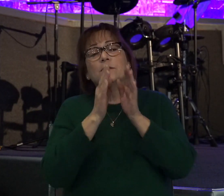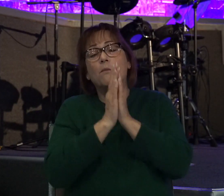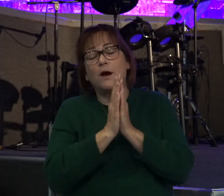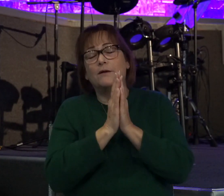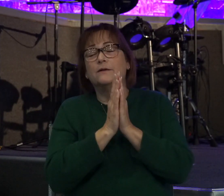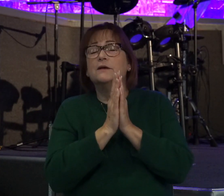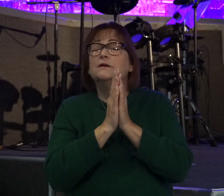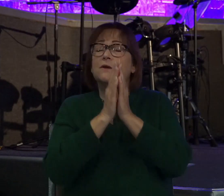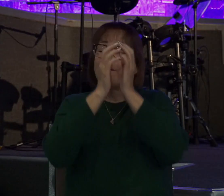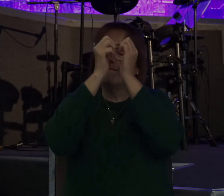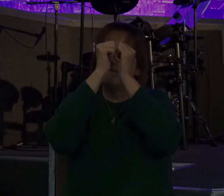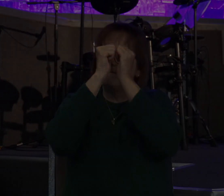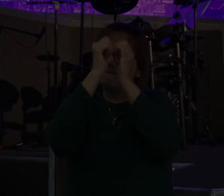And so, Father, we come before you. predates that's It's